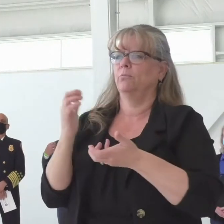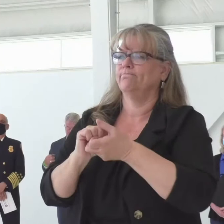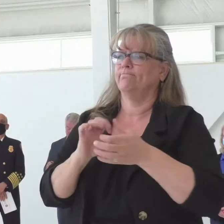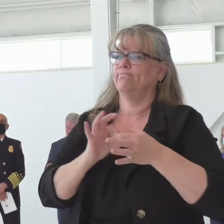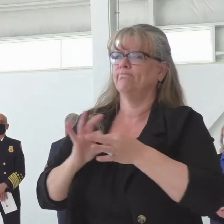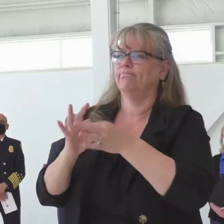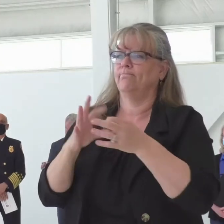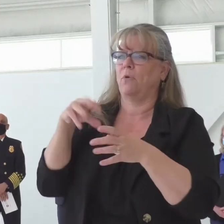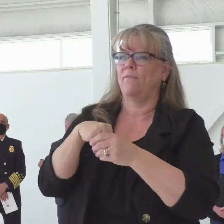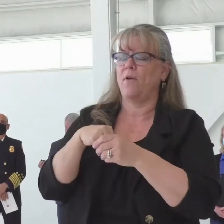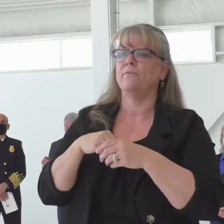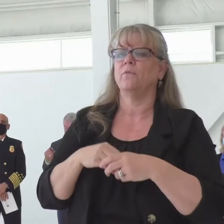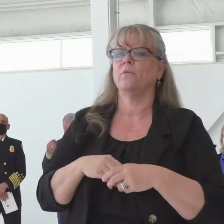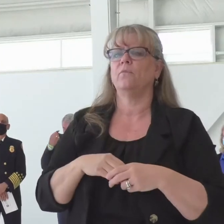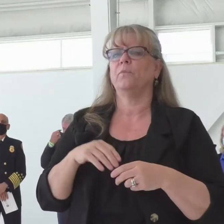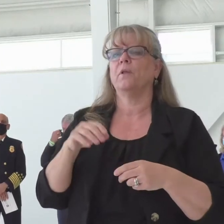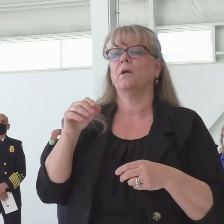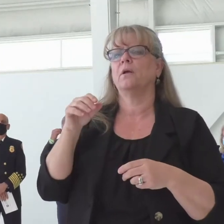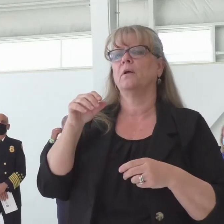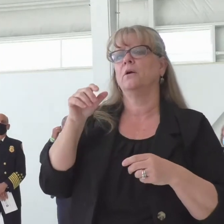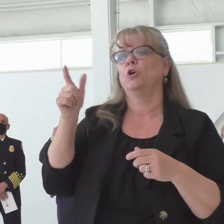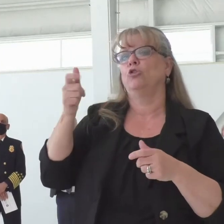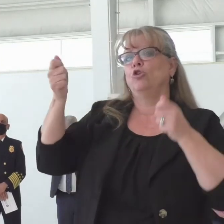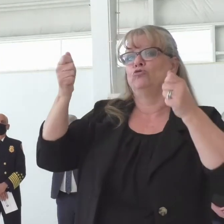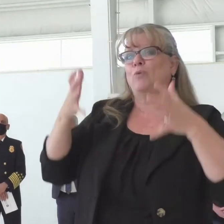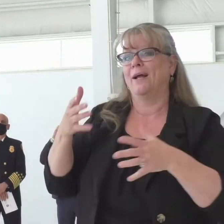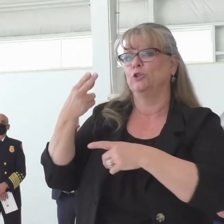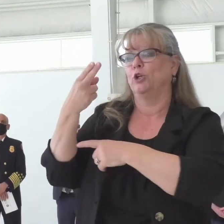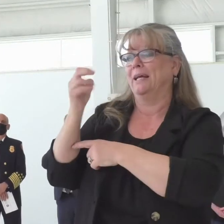We will be back in